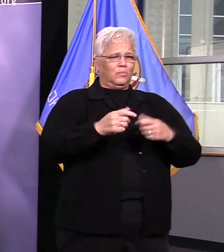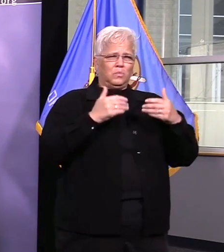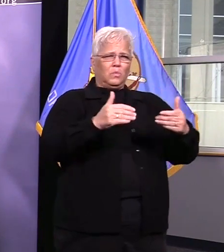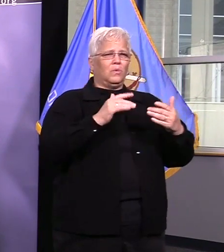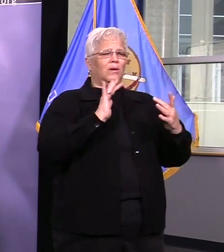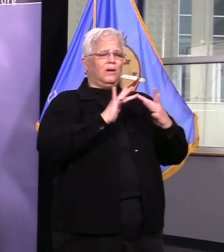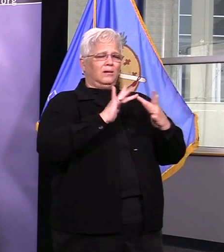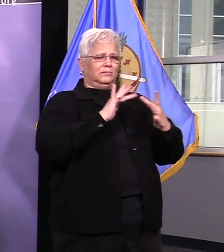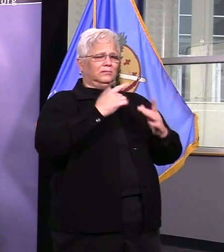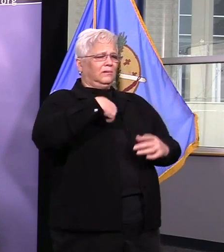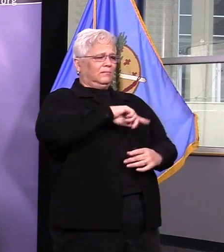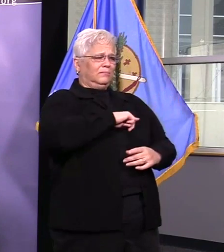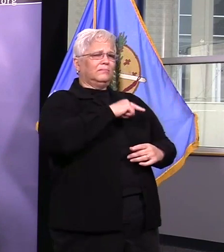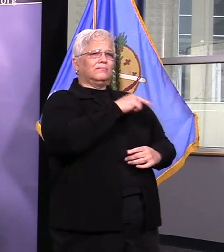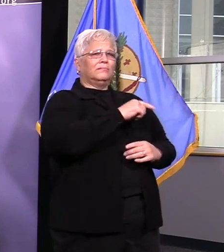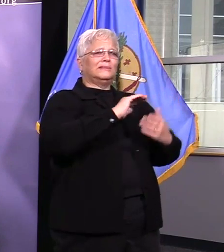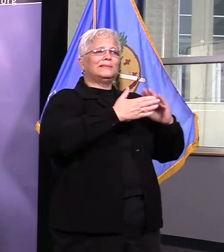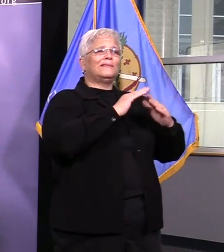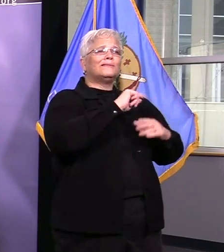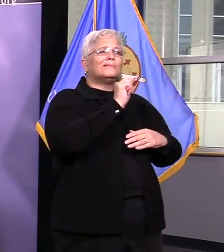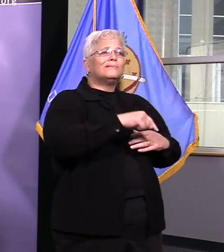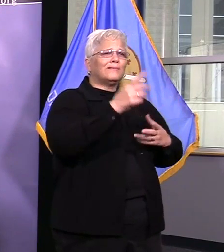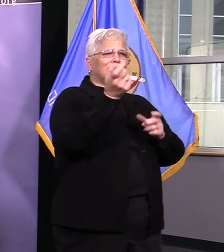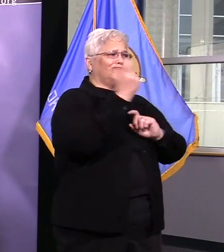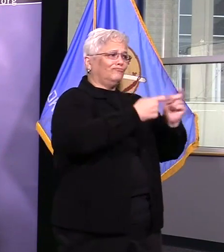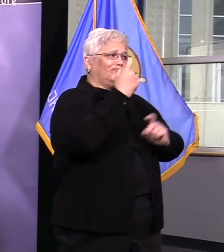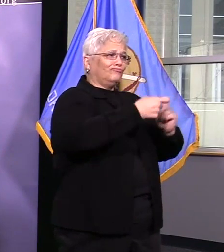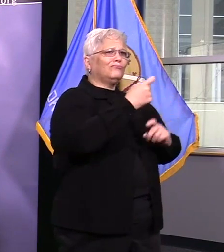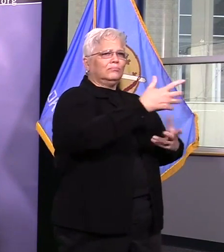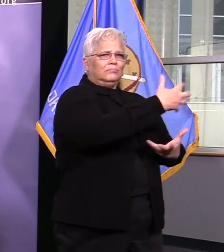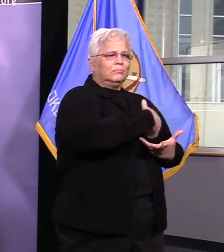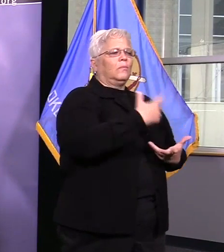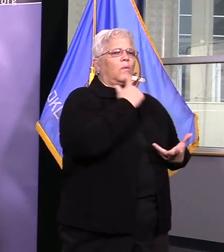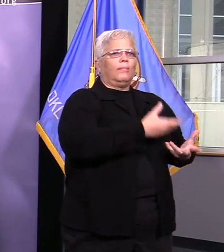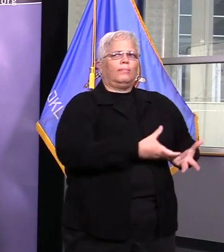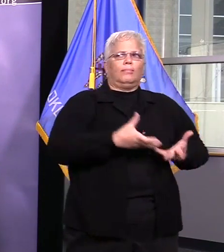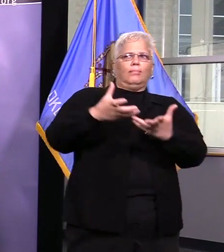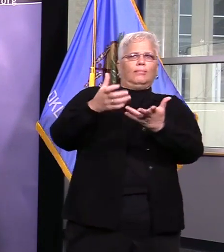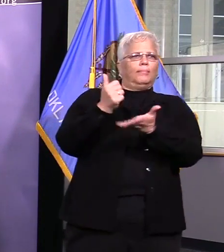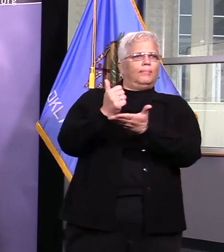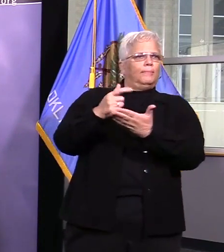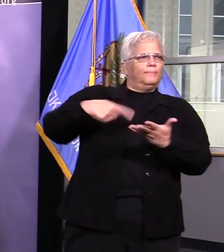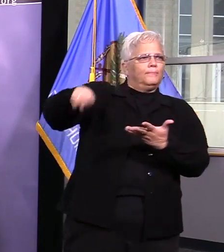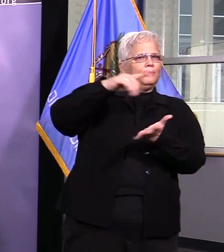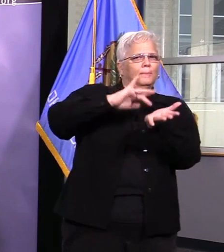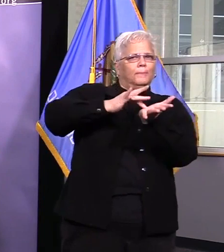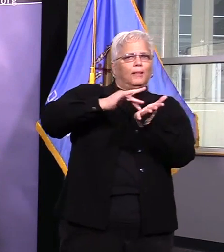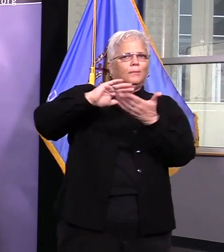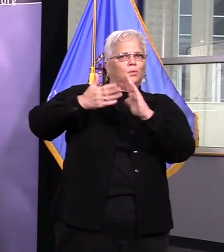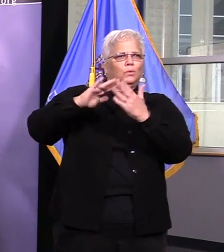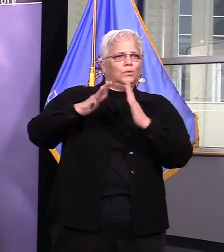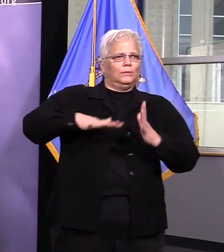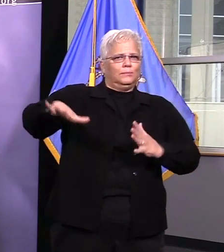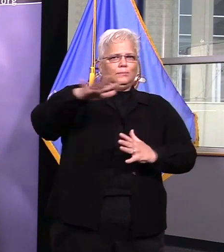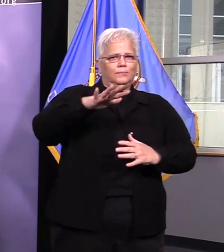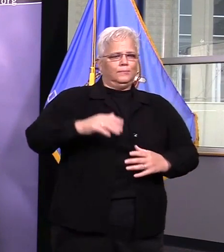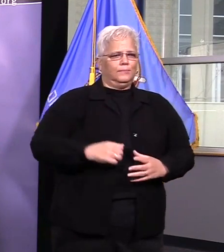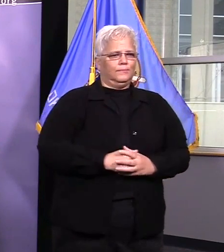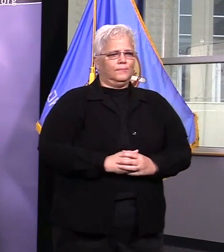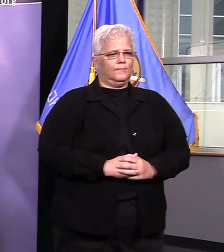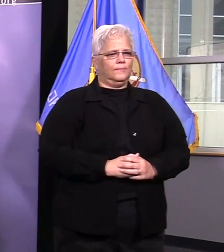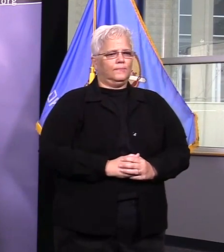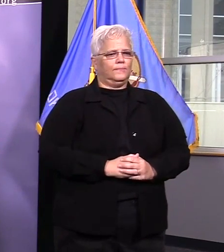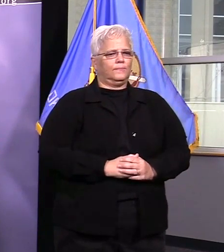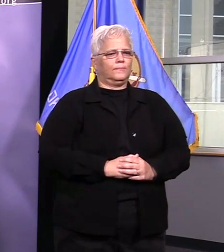anxiety surrounding coronavirus. Beware of claims from people claiming to be from CDC or other experts if you haven't